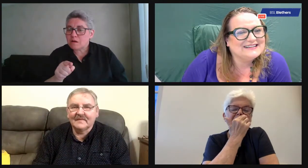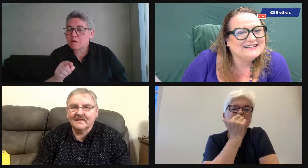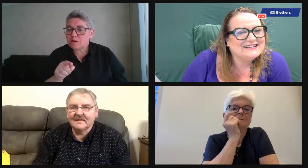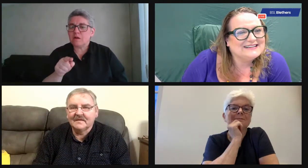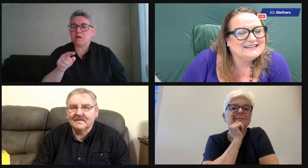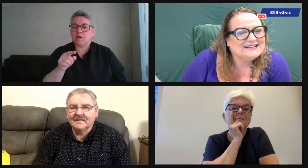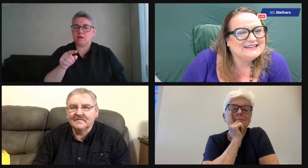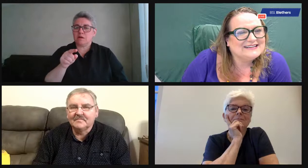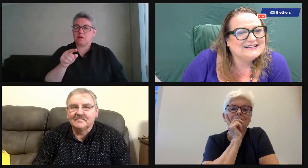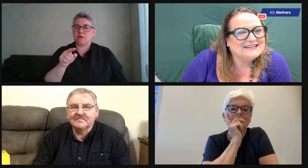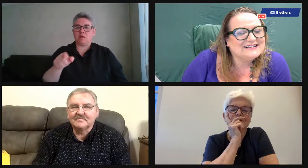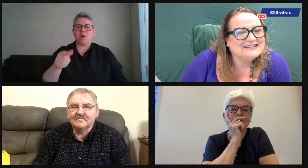OK, great. Thank you. That's great.